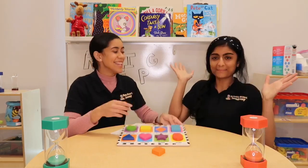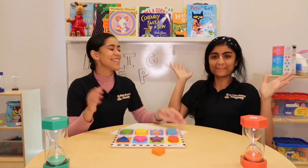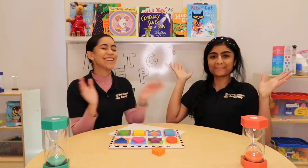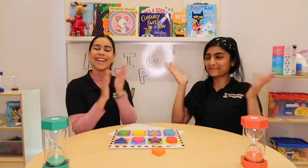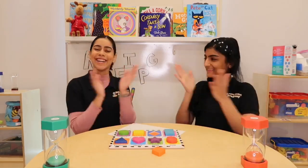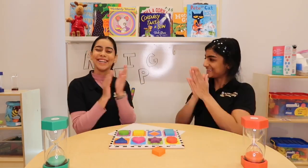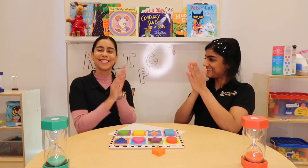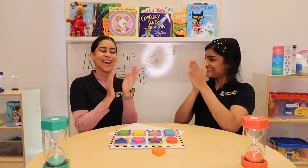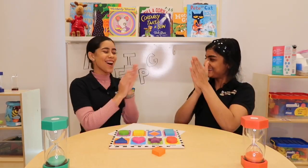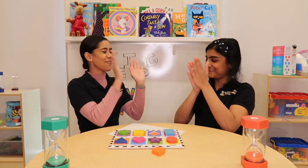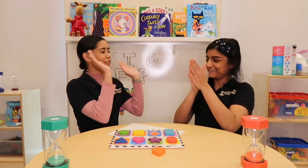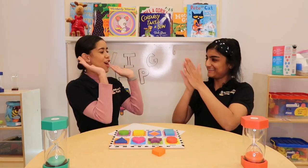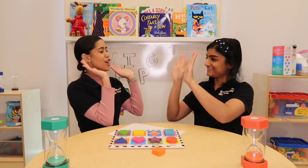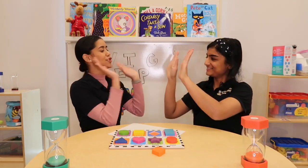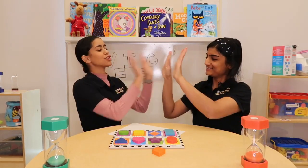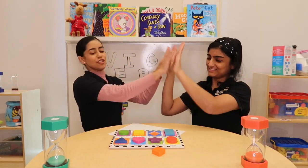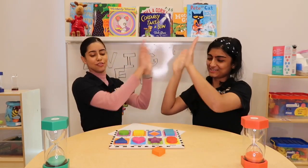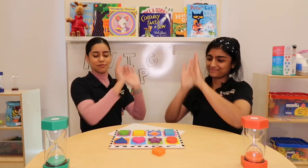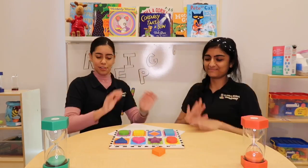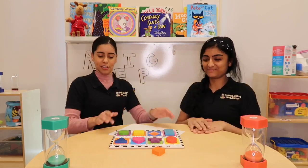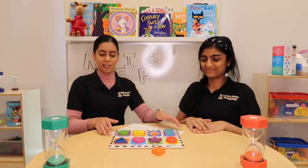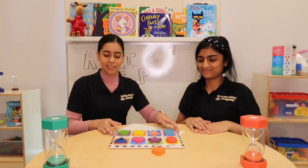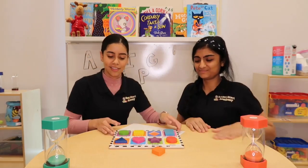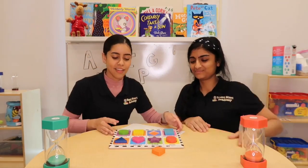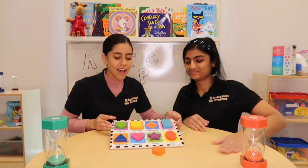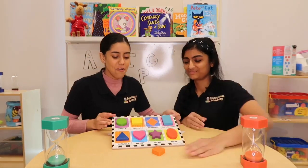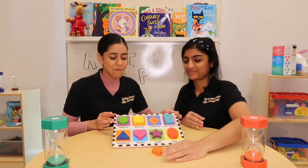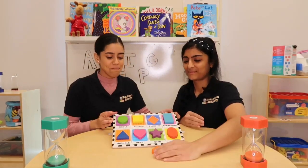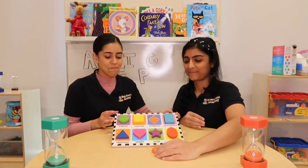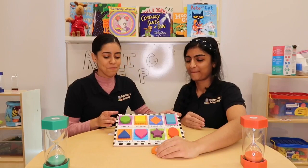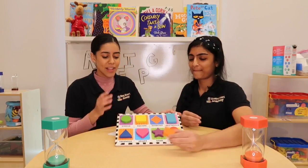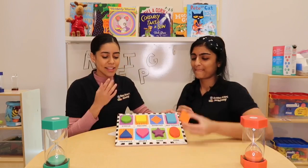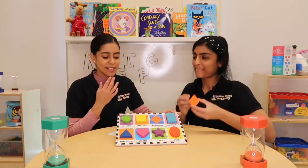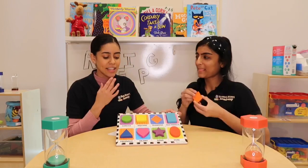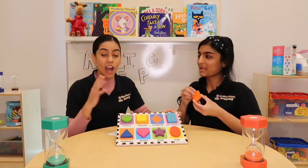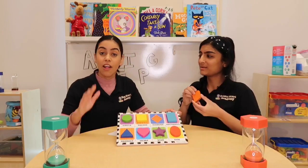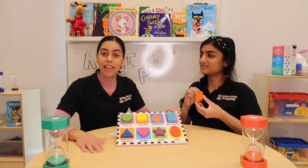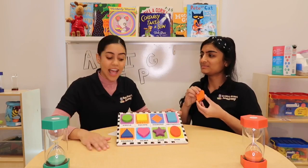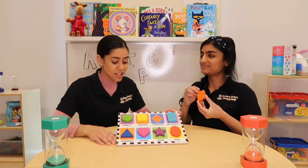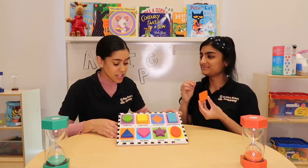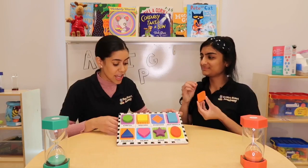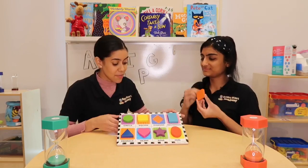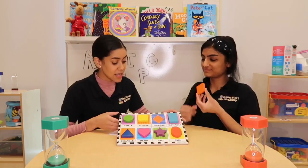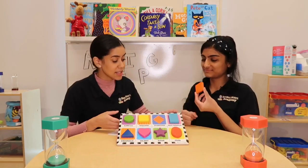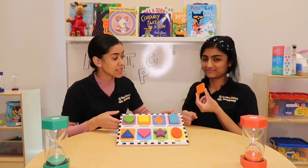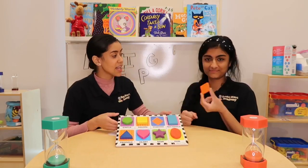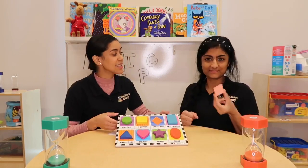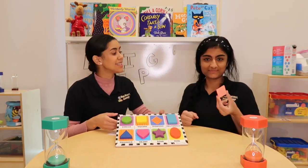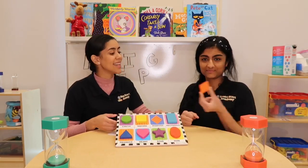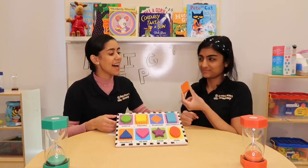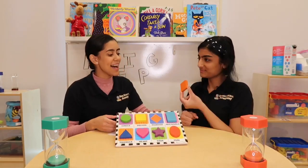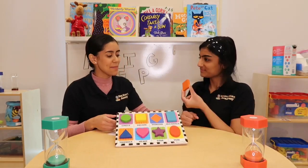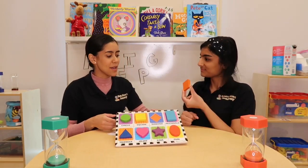Good job, Frost. Good. Hmm, let's see. Our last shape is the diamond.